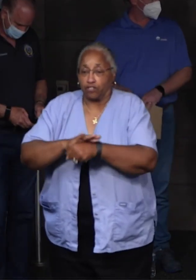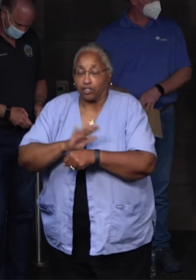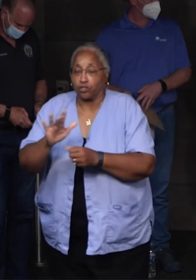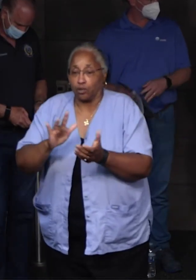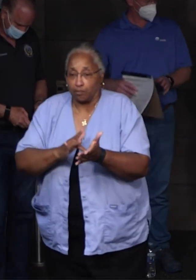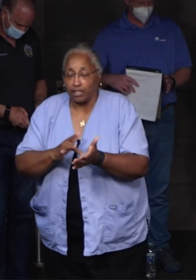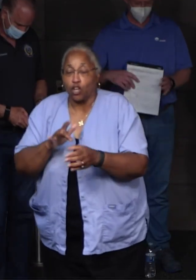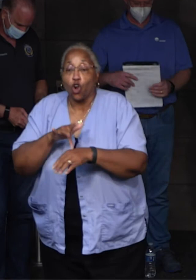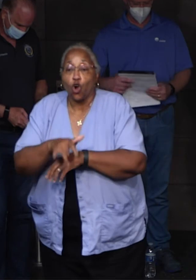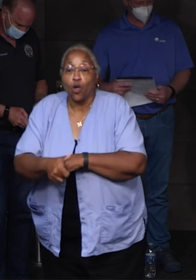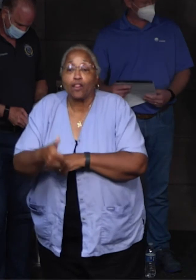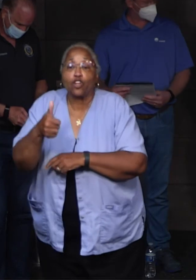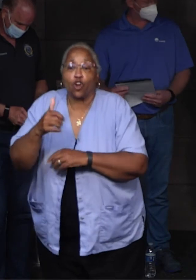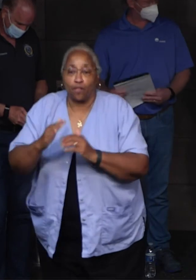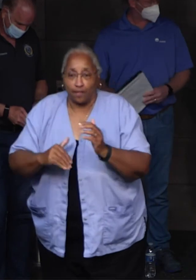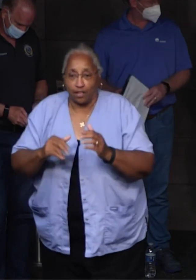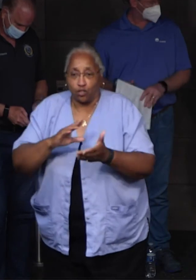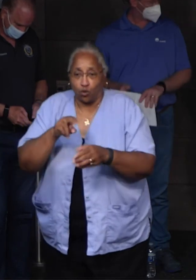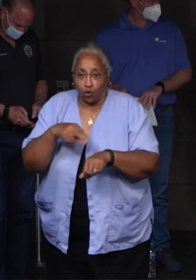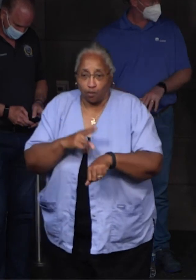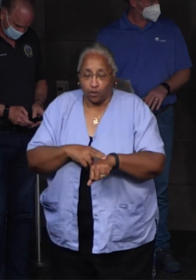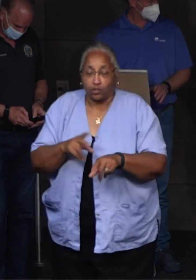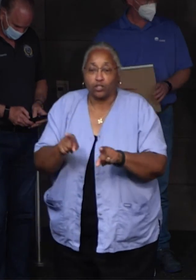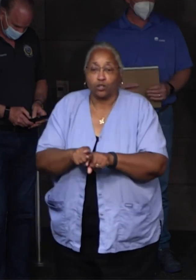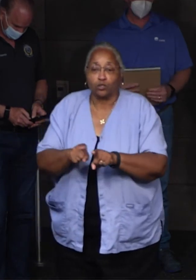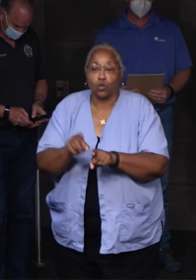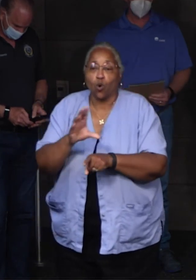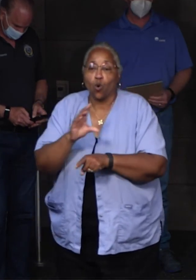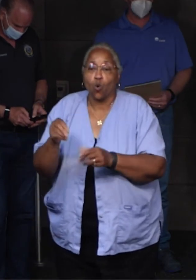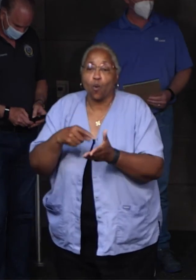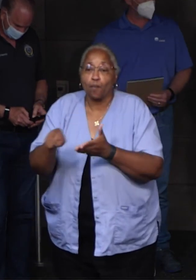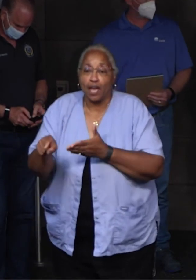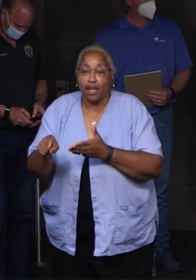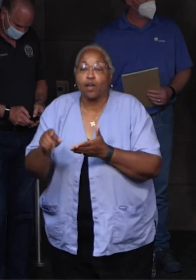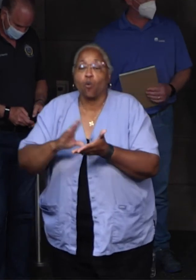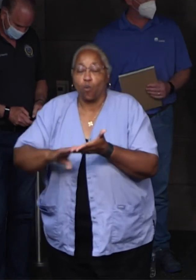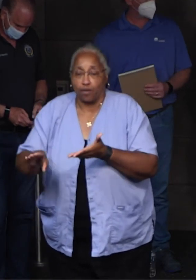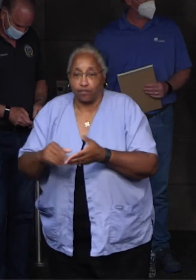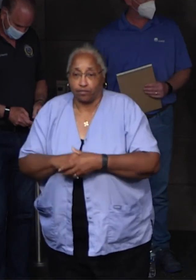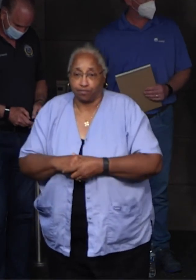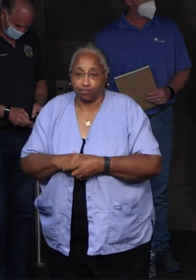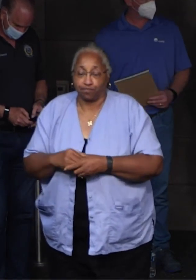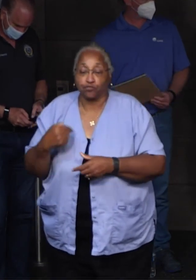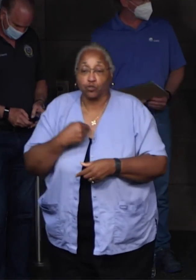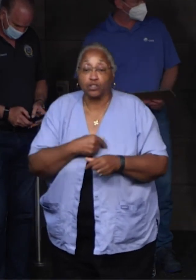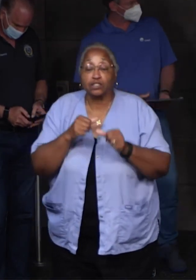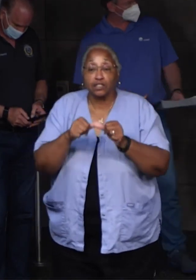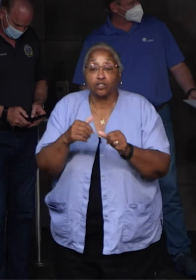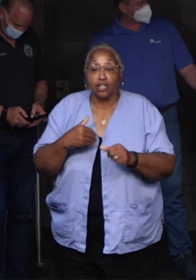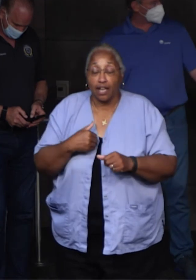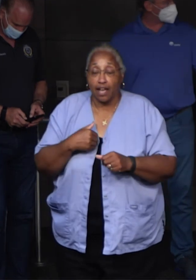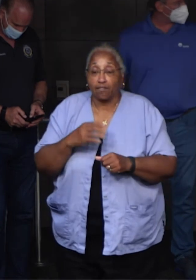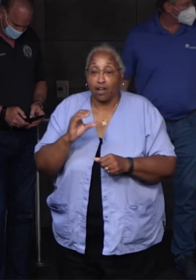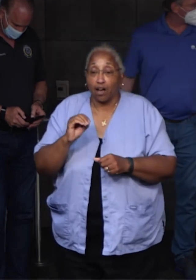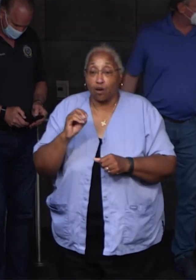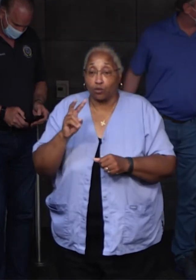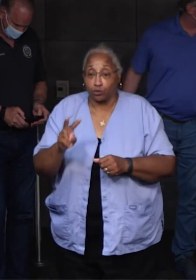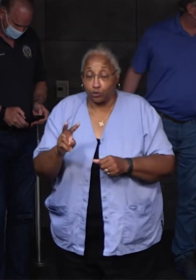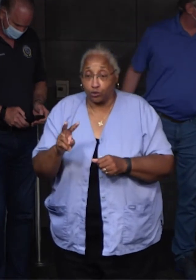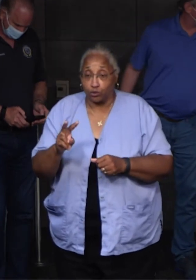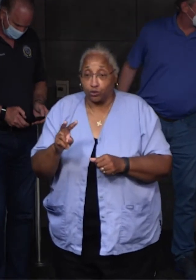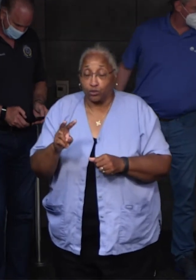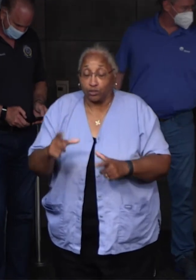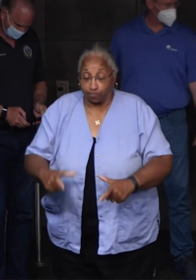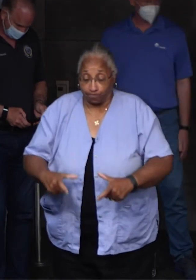earlier than normal, and those co-pays are waived. And we continue to have oxygen distribution at Fire